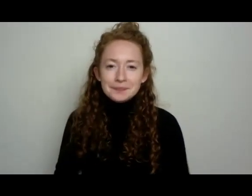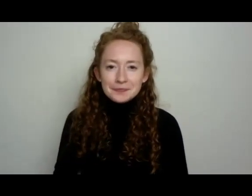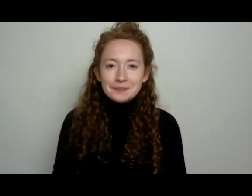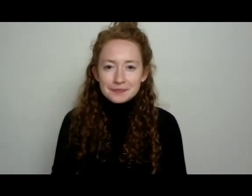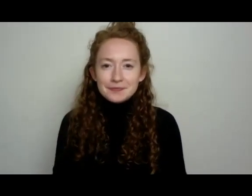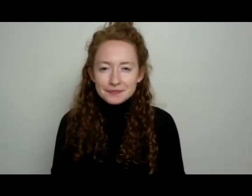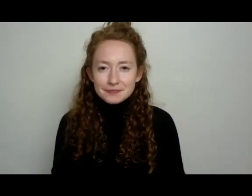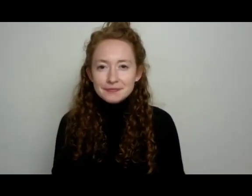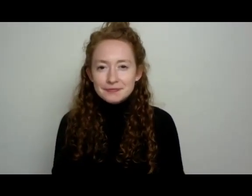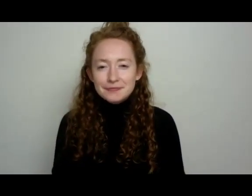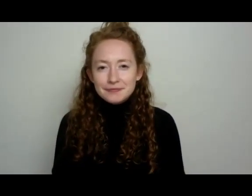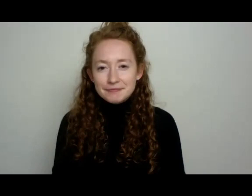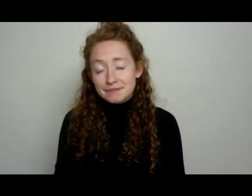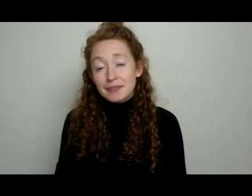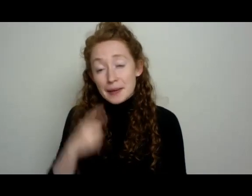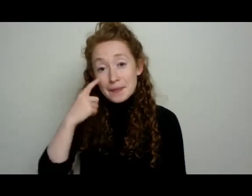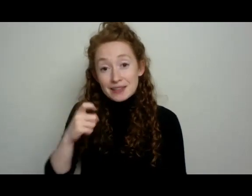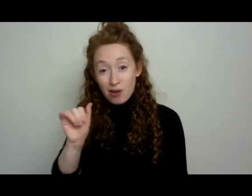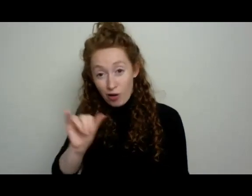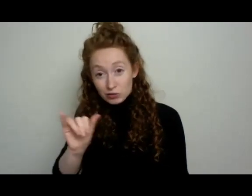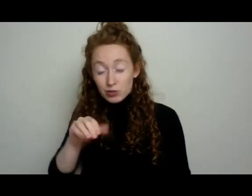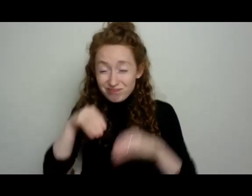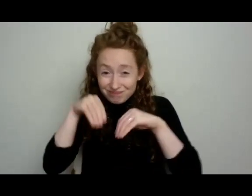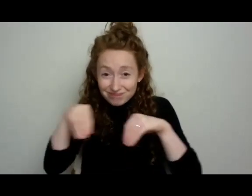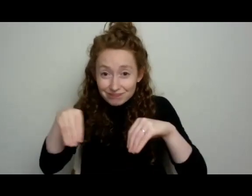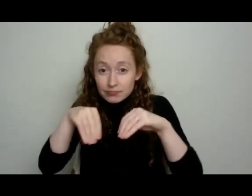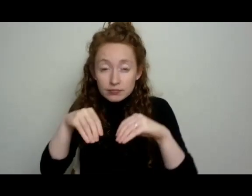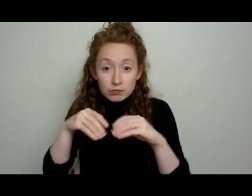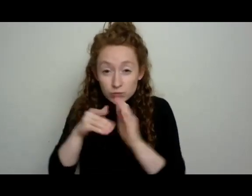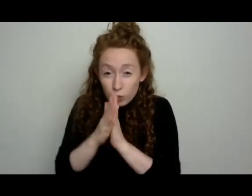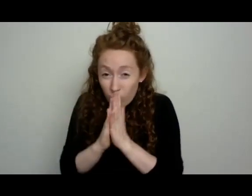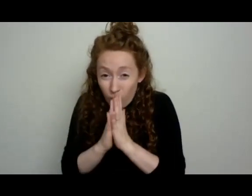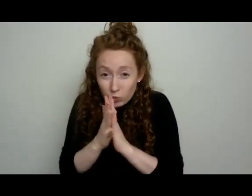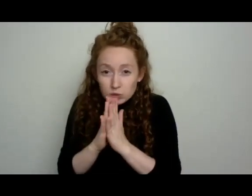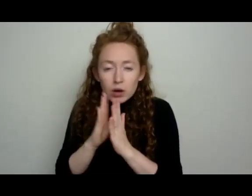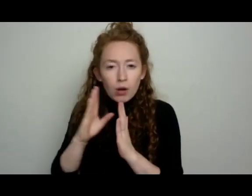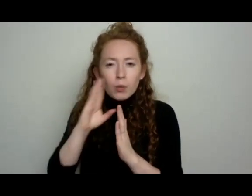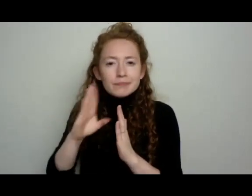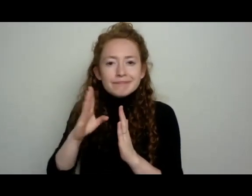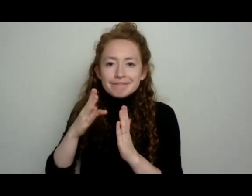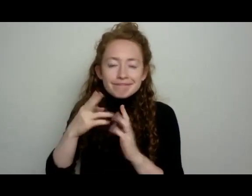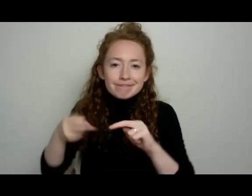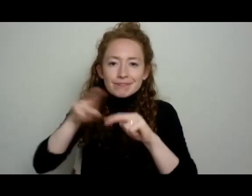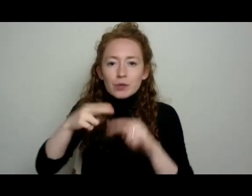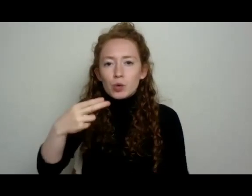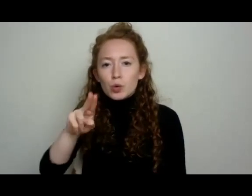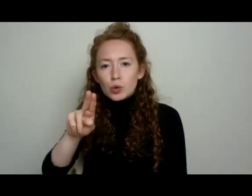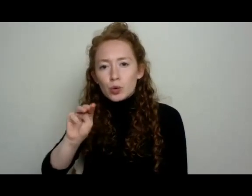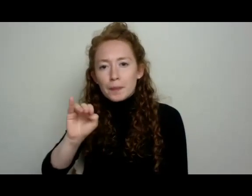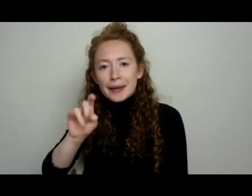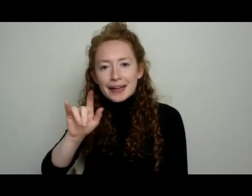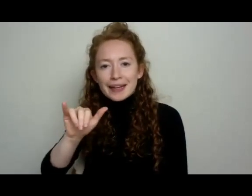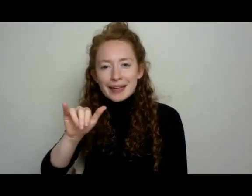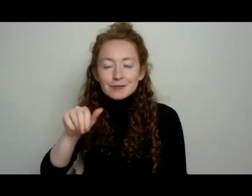more leaf humidity and thus disease susceptibility. So there's a few tips for cucumbers in